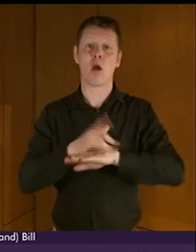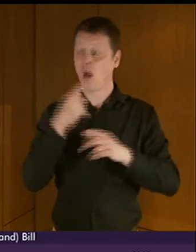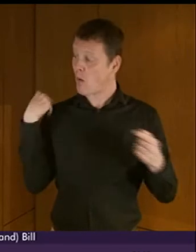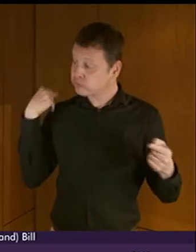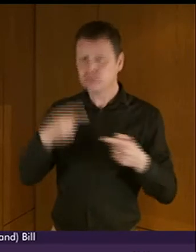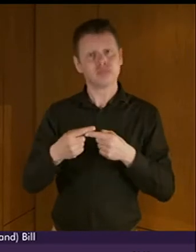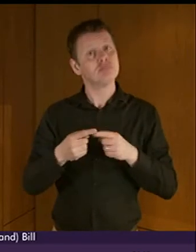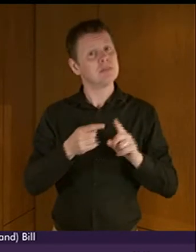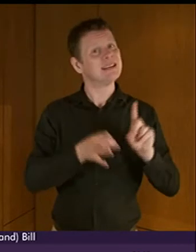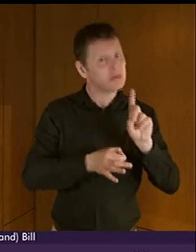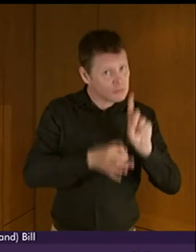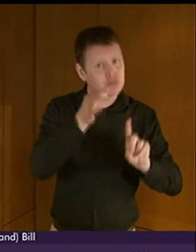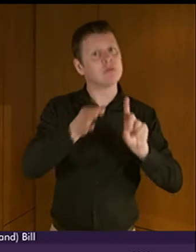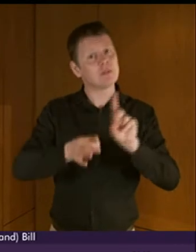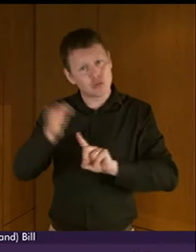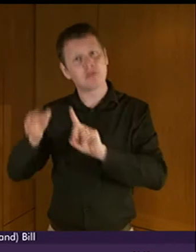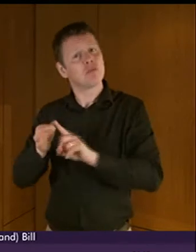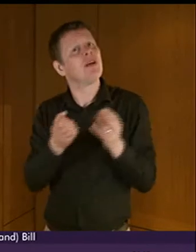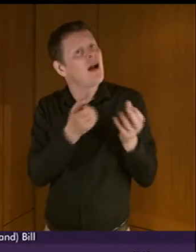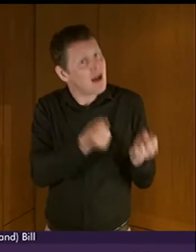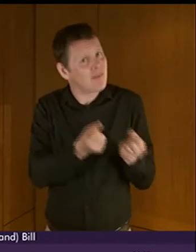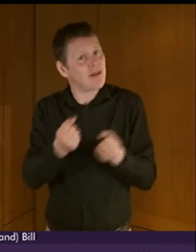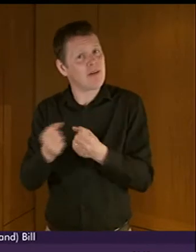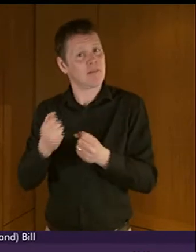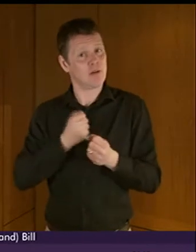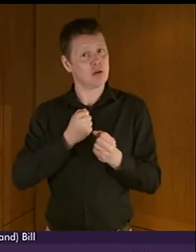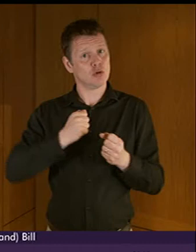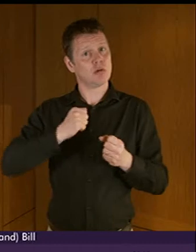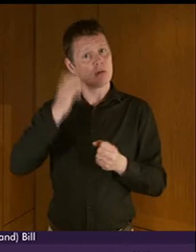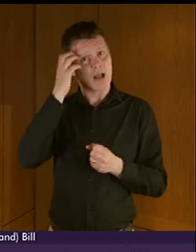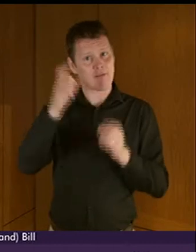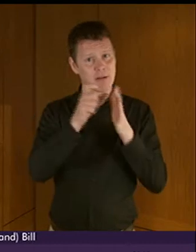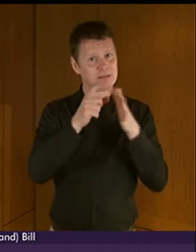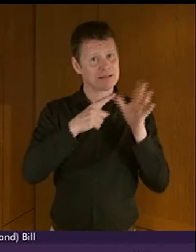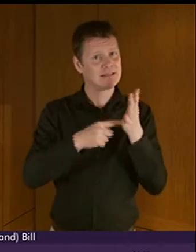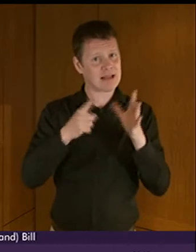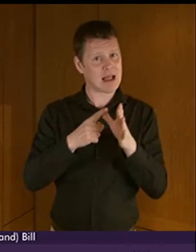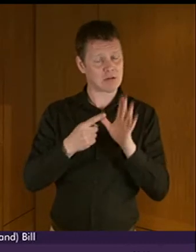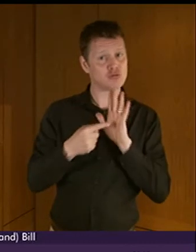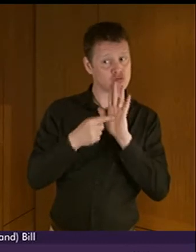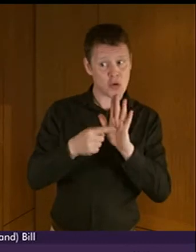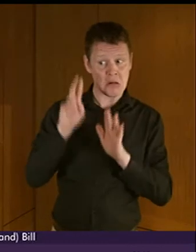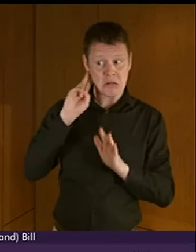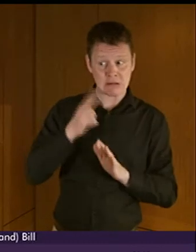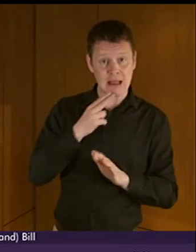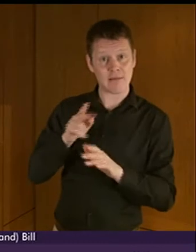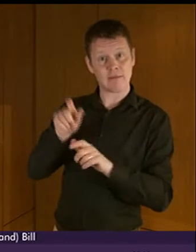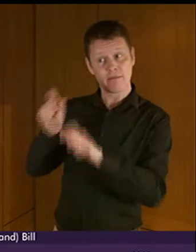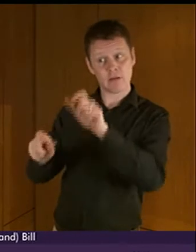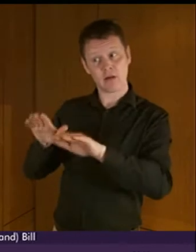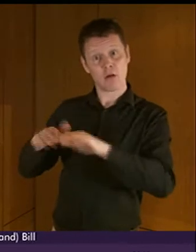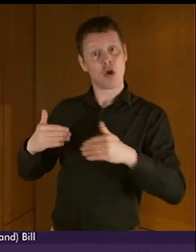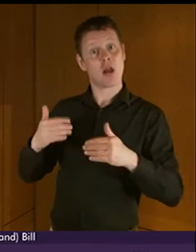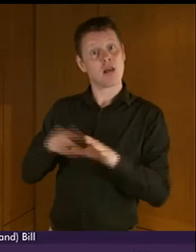with the latest Scottish government data showing an increase in the number of deaf pupils moving into further education